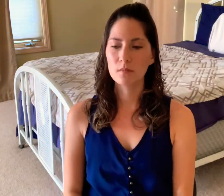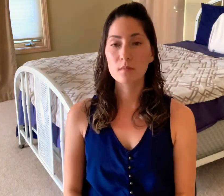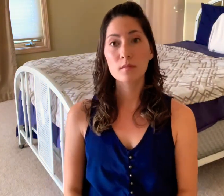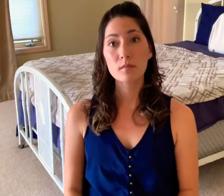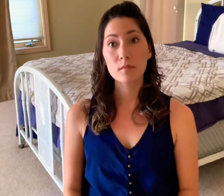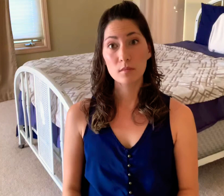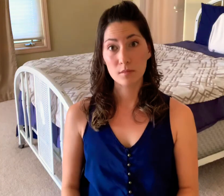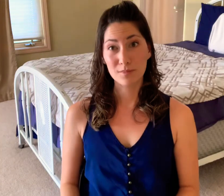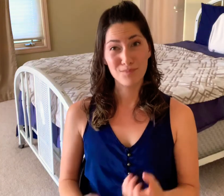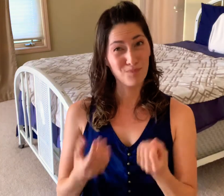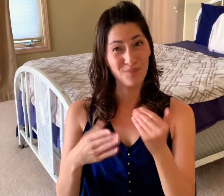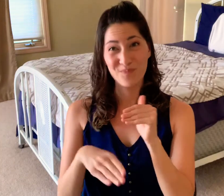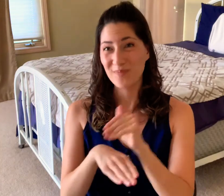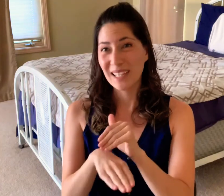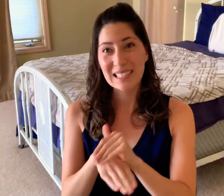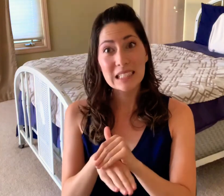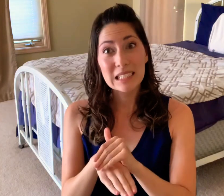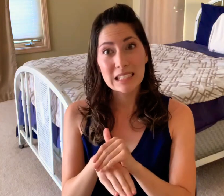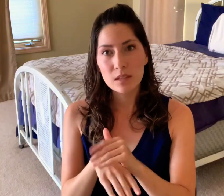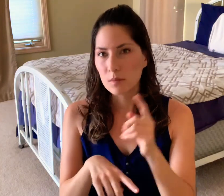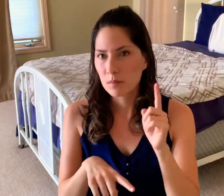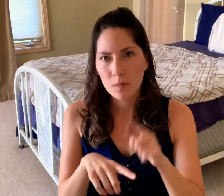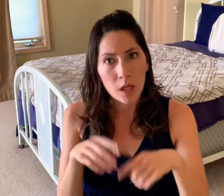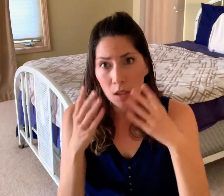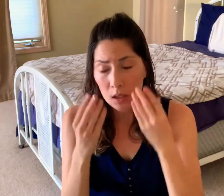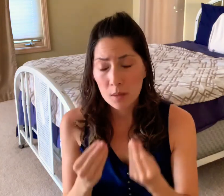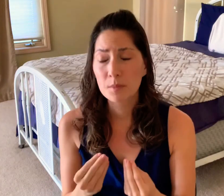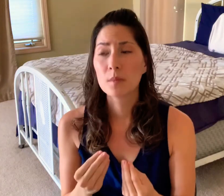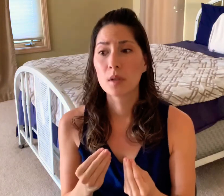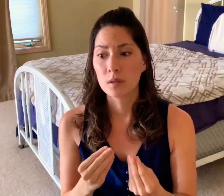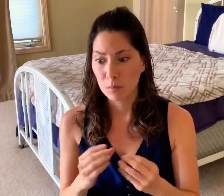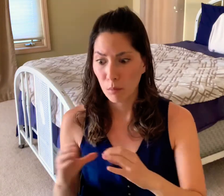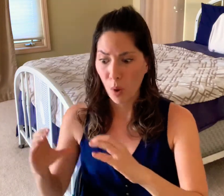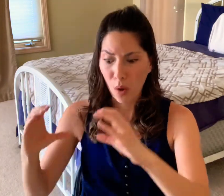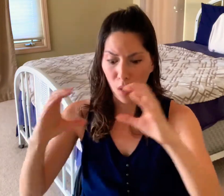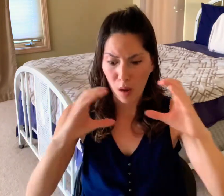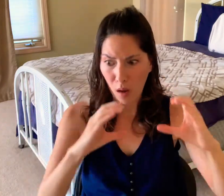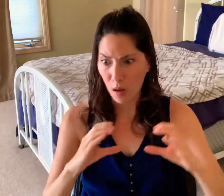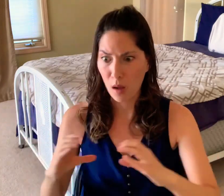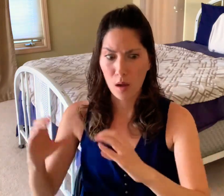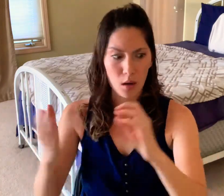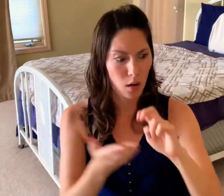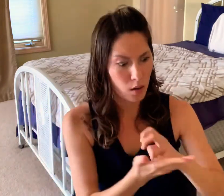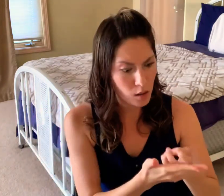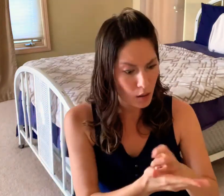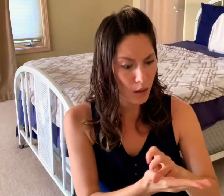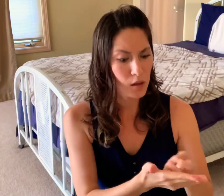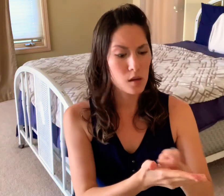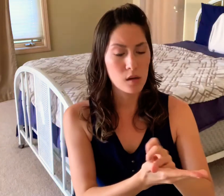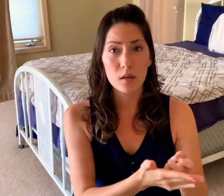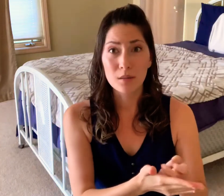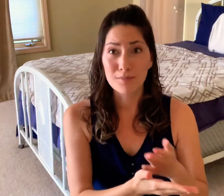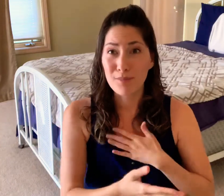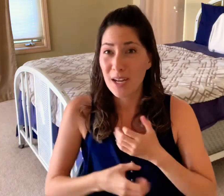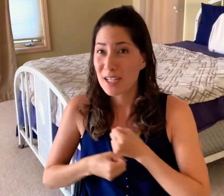happening in our world there have been many nights where I've been unable to sleep